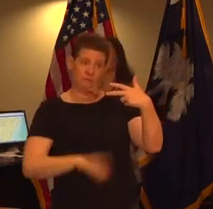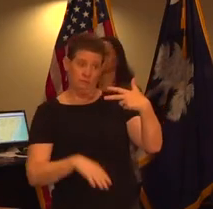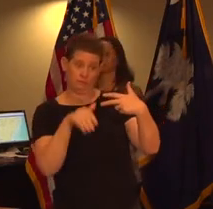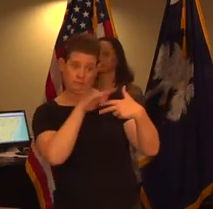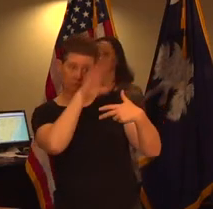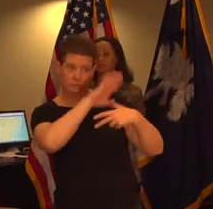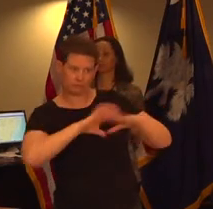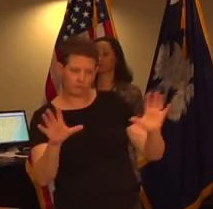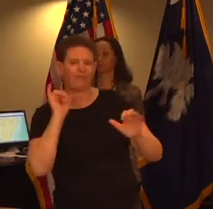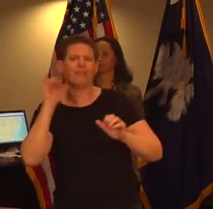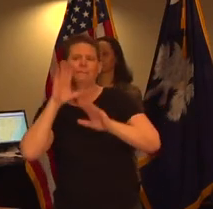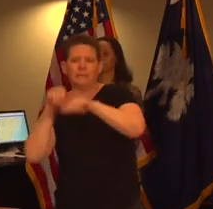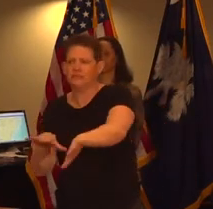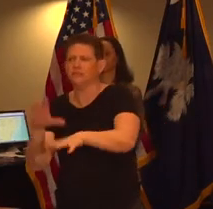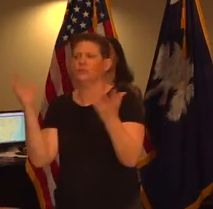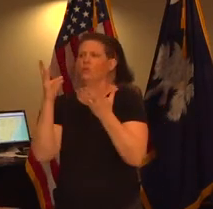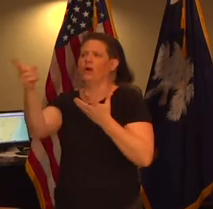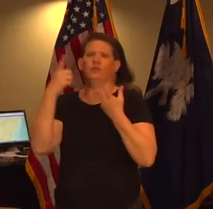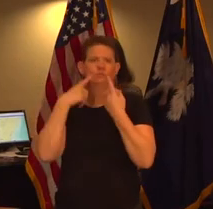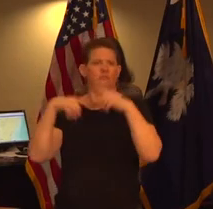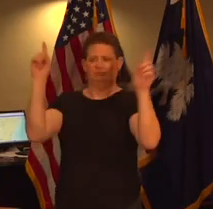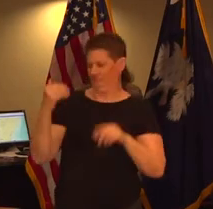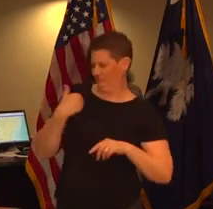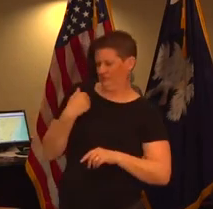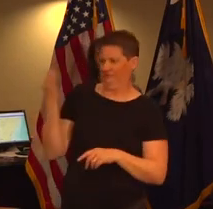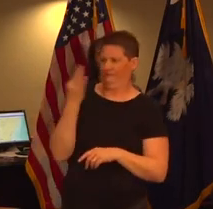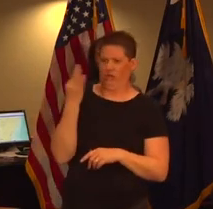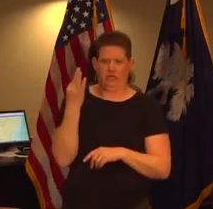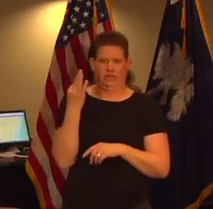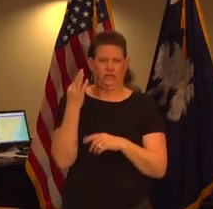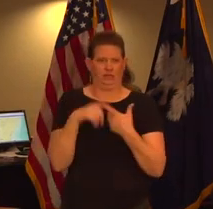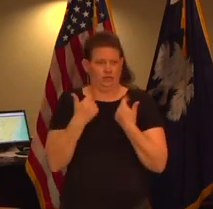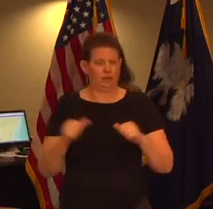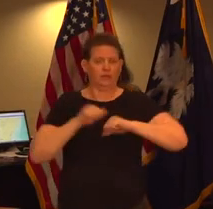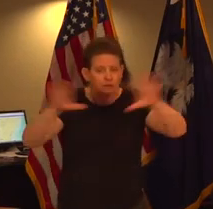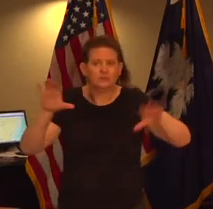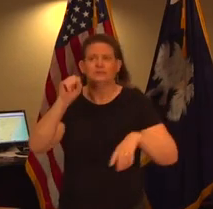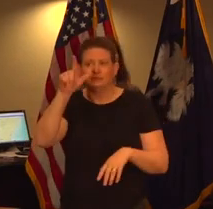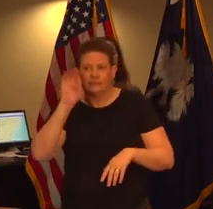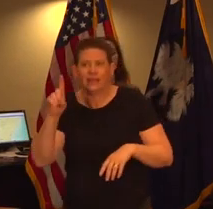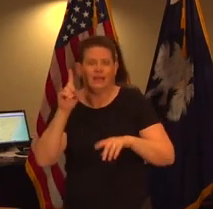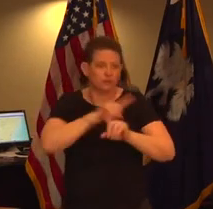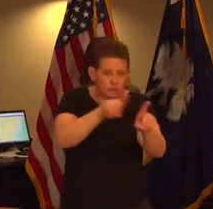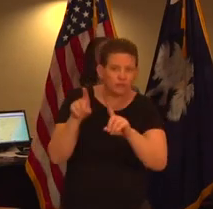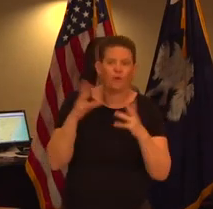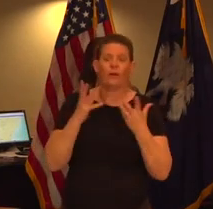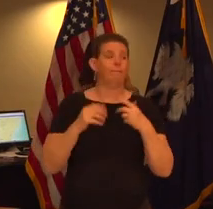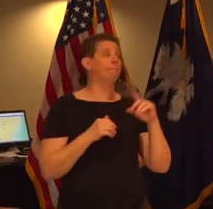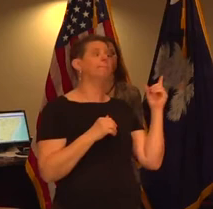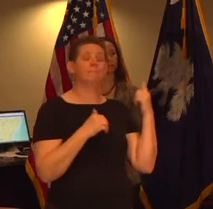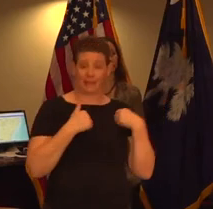seeing on the beaches how is that different from what you proclaimed friday on twitter trying to get sledding everybody to go ahead well this i announced the the